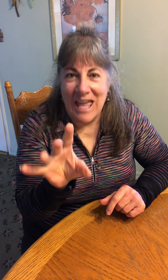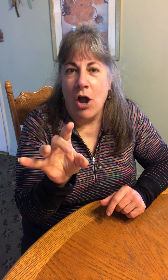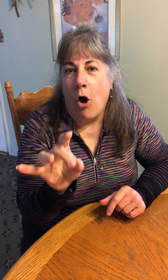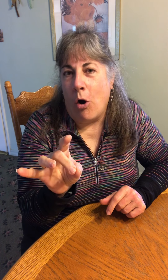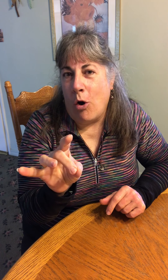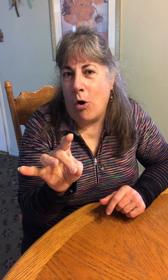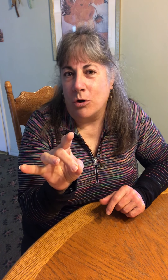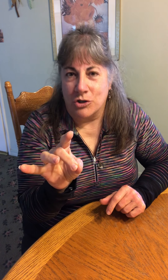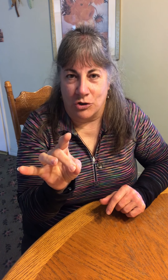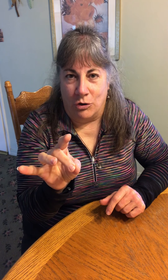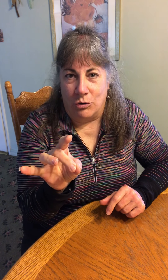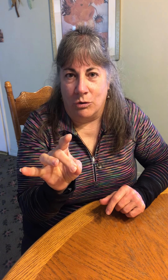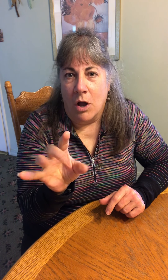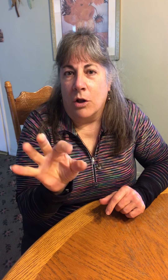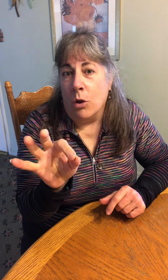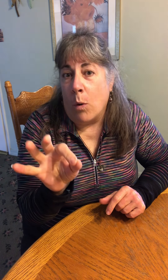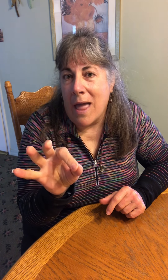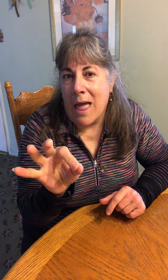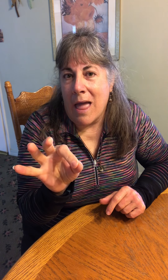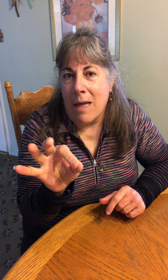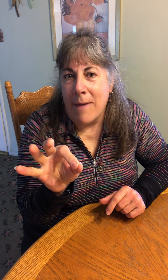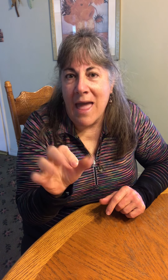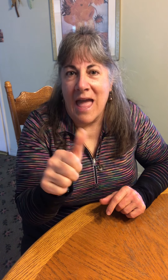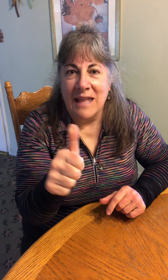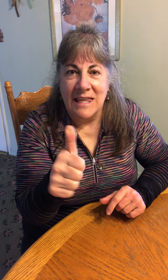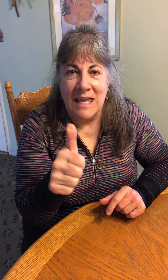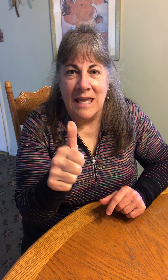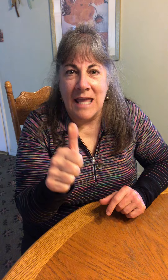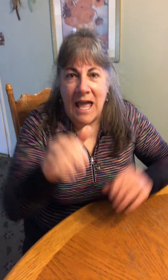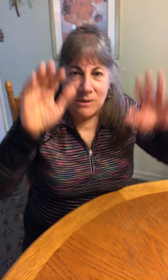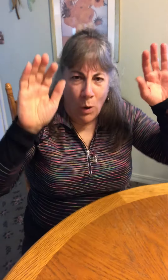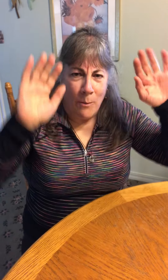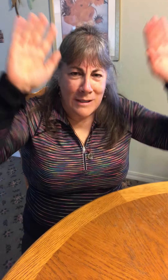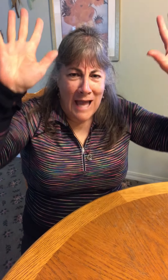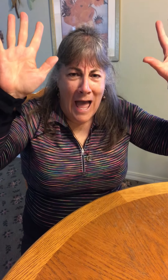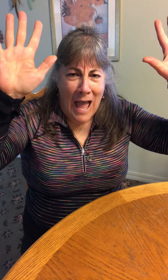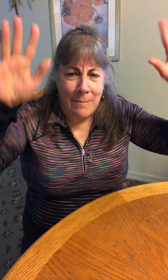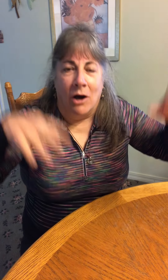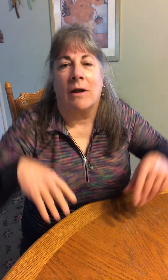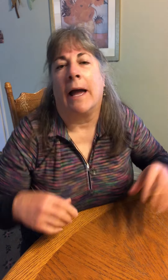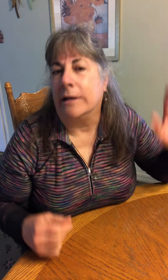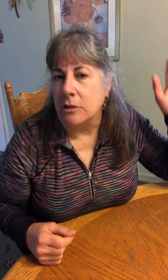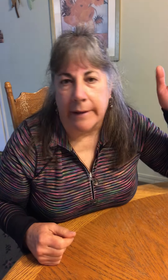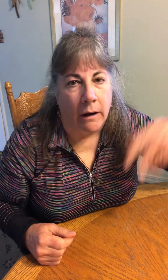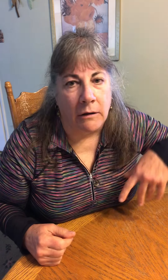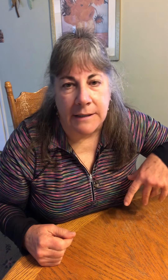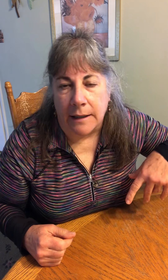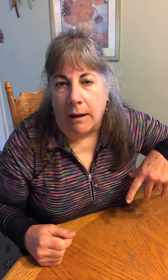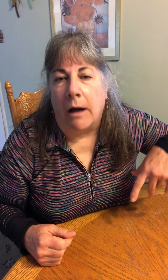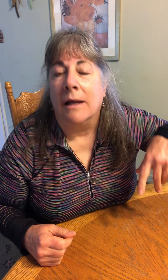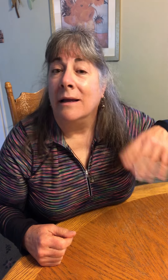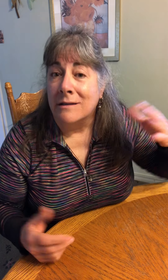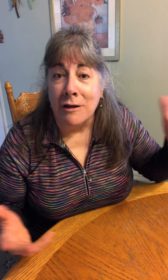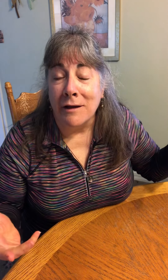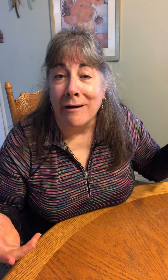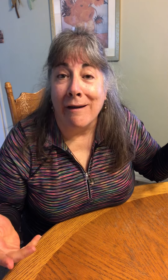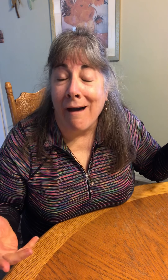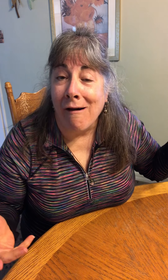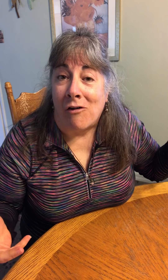Siete, ocho, nueve, diez. One more time! Okay, I could do that all day long. So there you go.